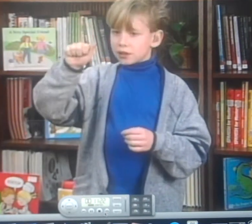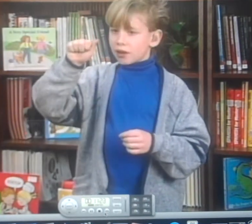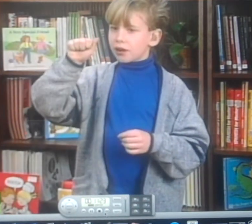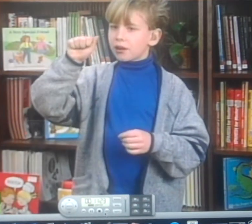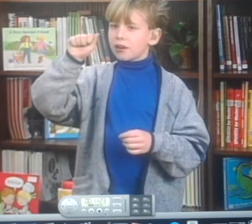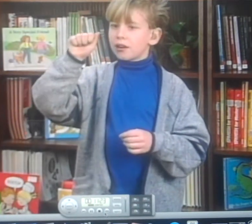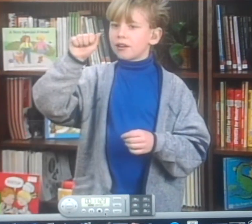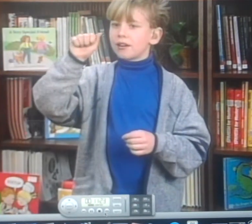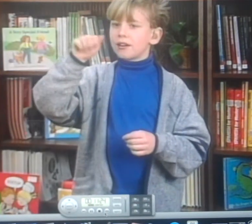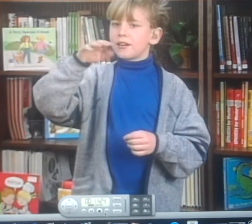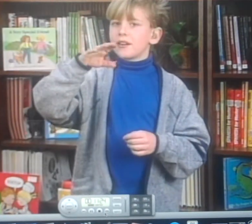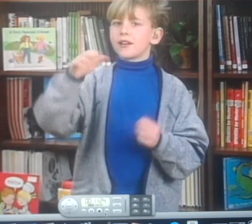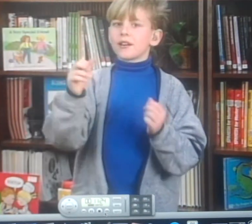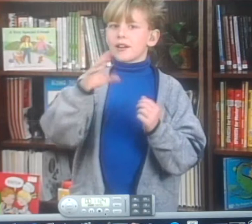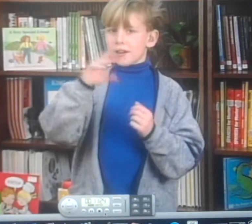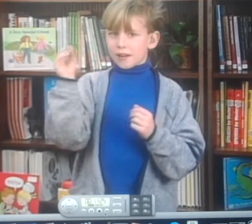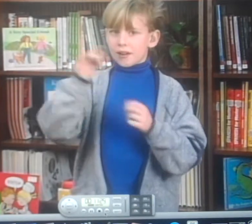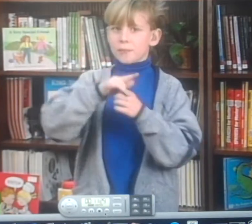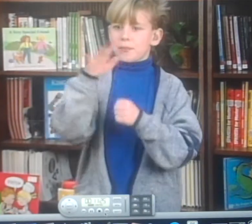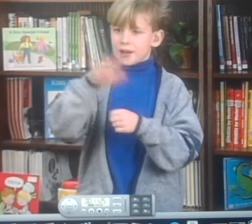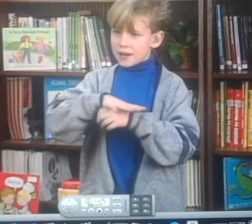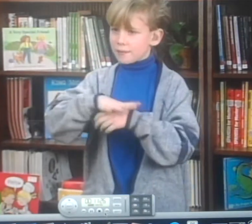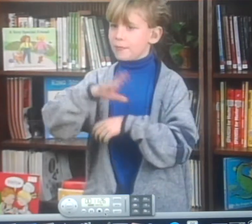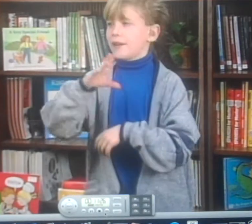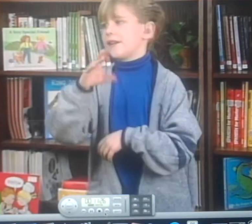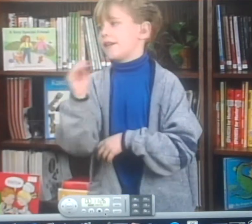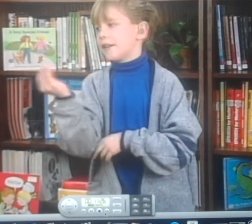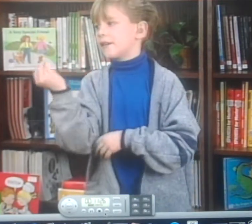We ate pizza and pop.